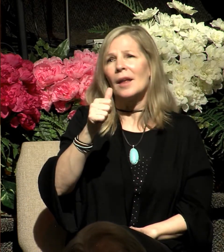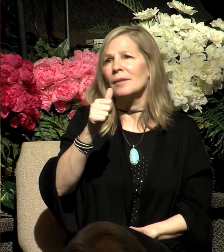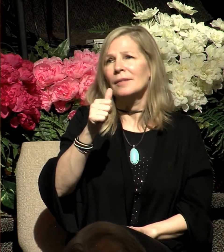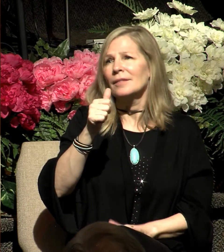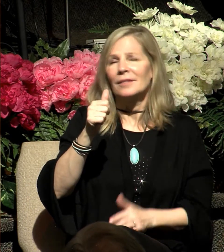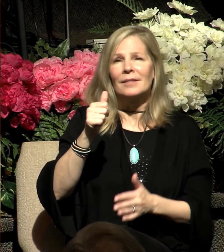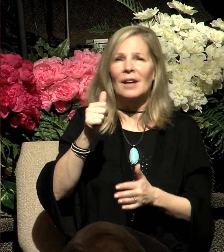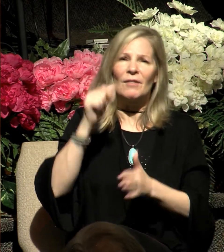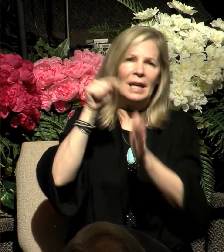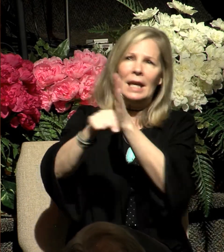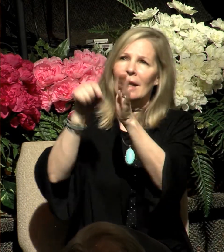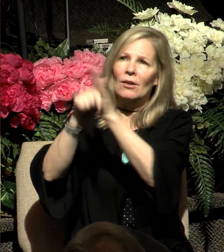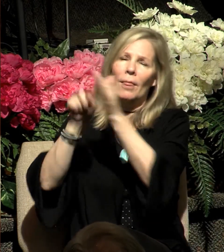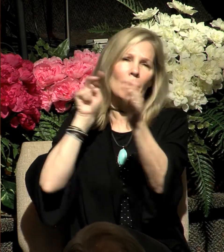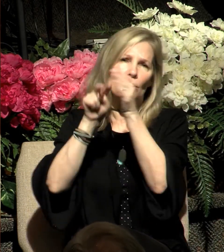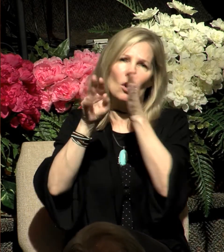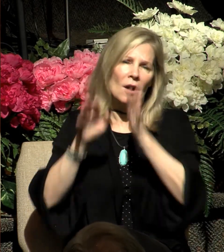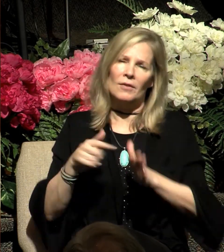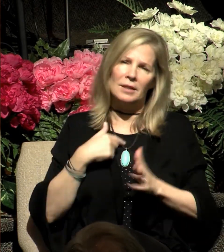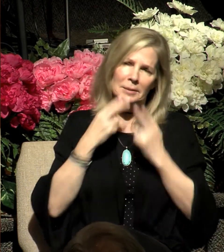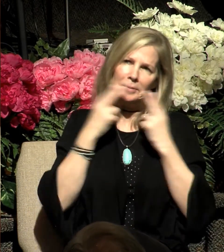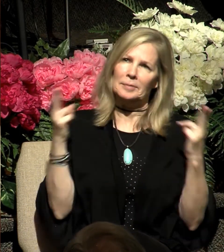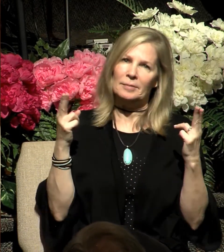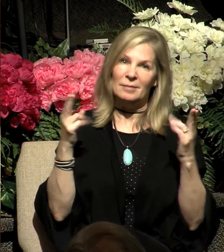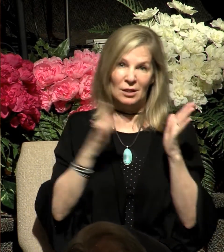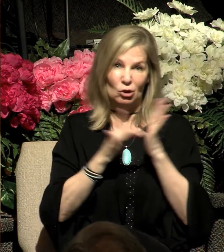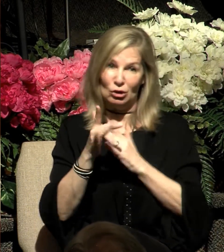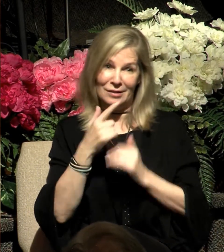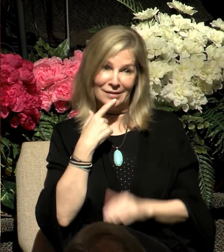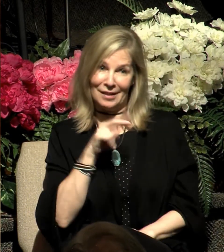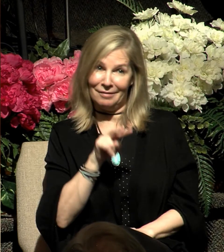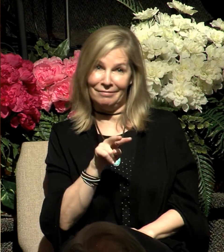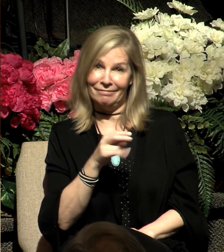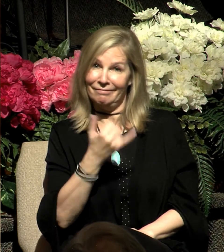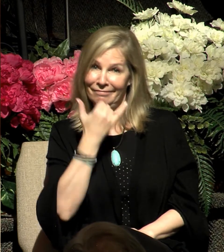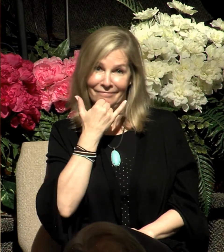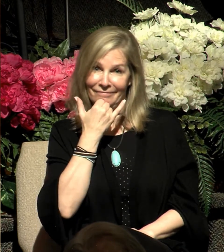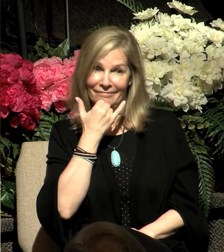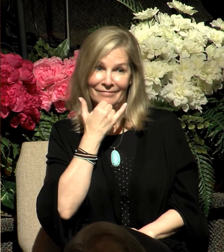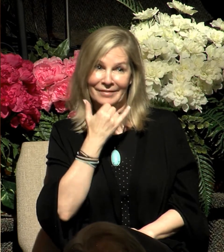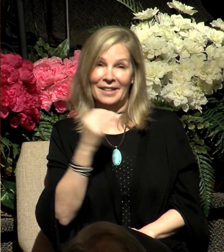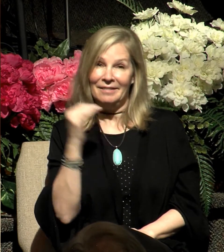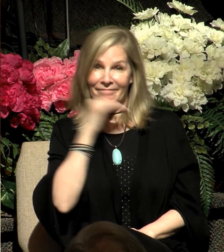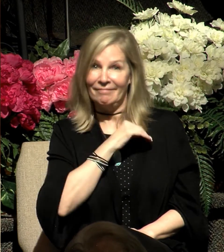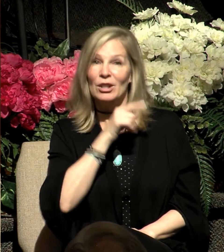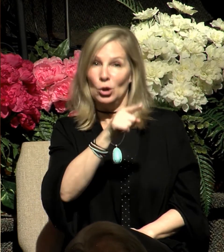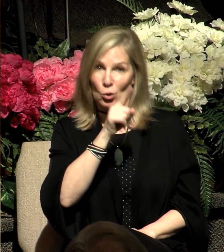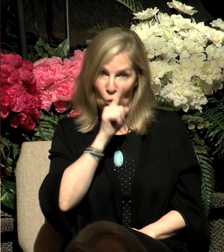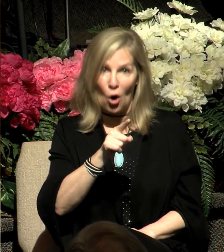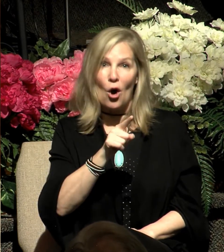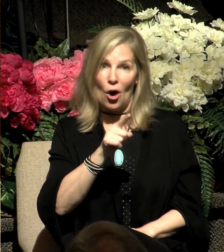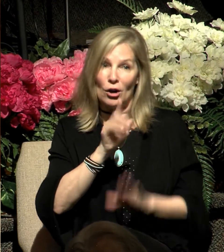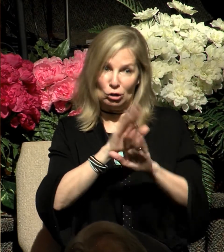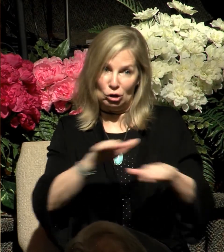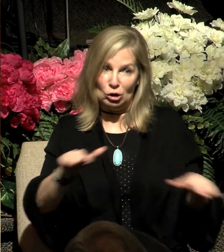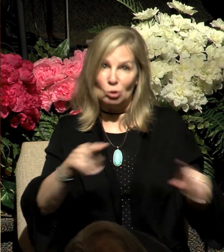shedding the blood of the prophets. Jesus said, so you testify against yourselves that you are sons of those who murdered the prophets.